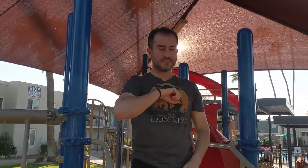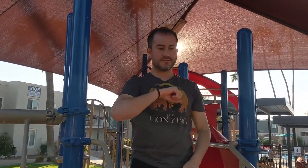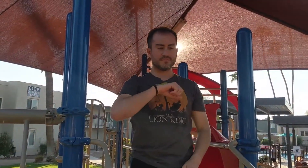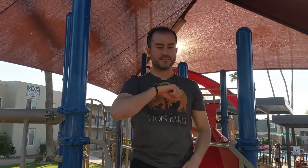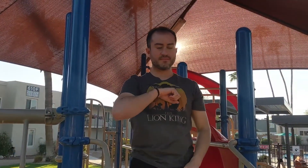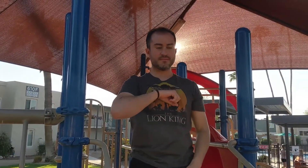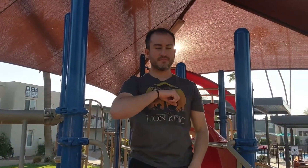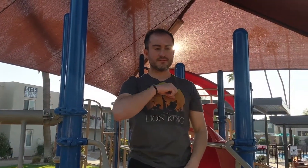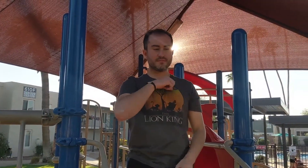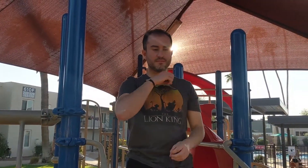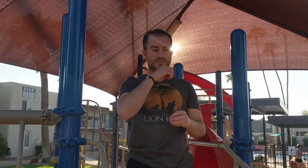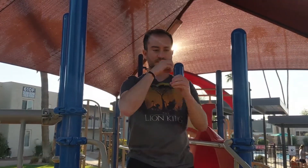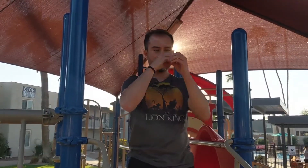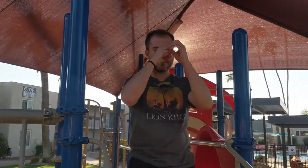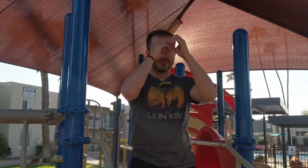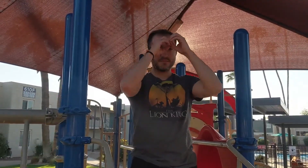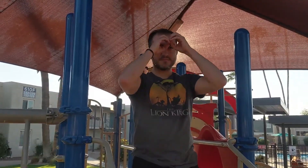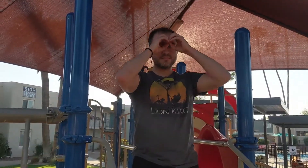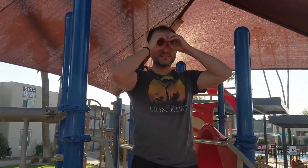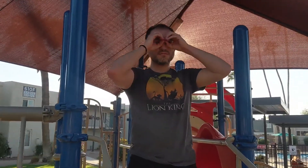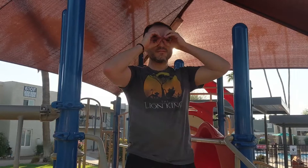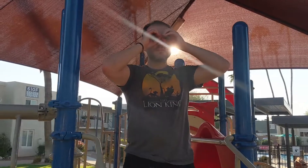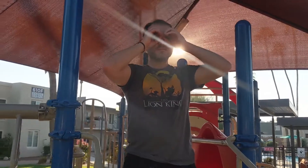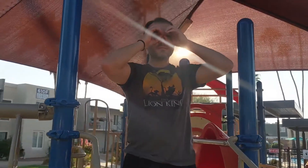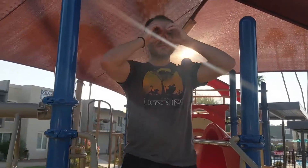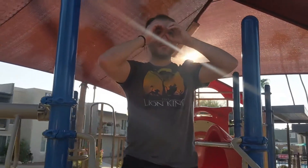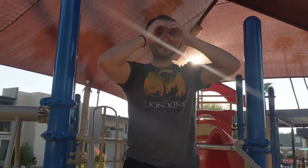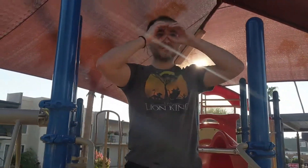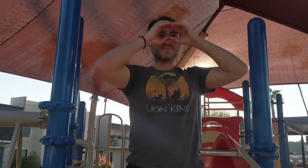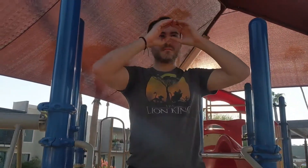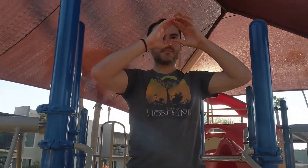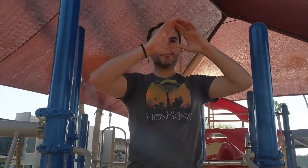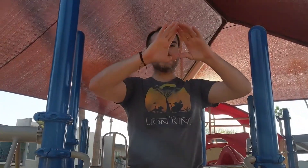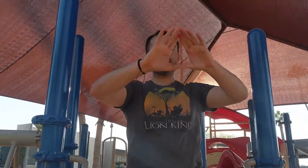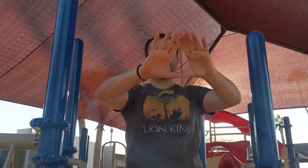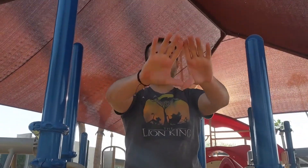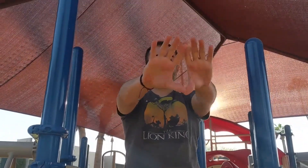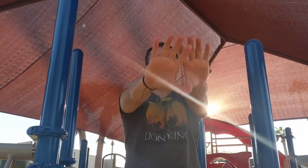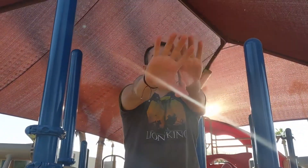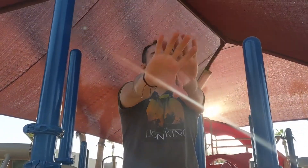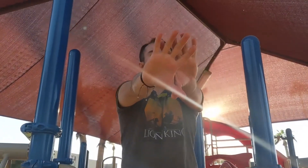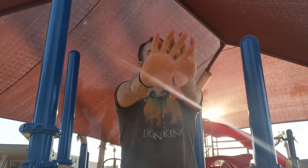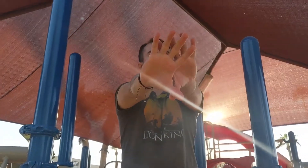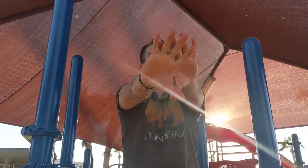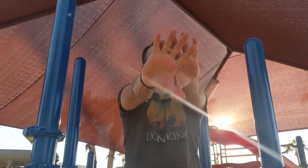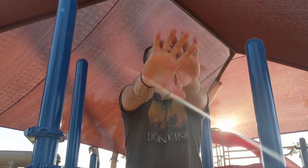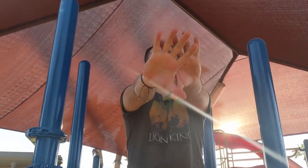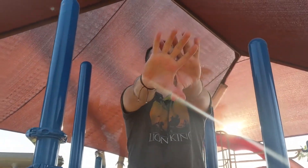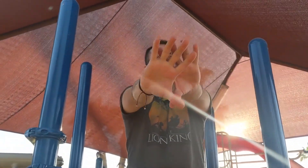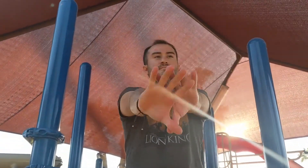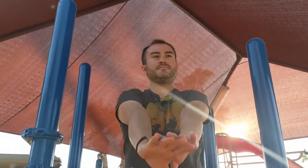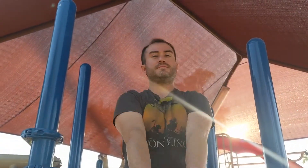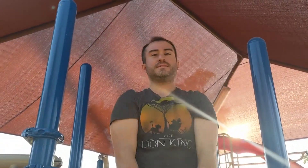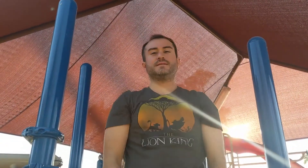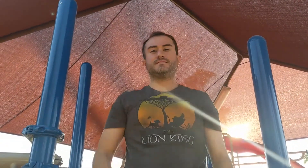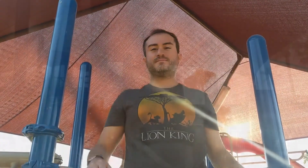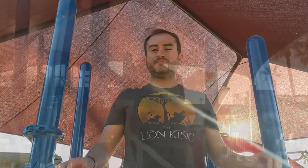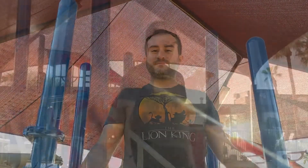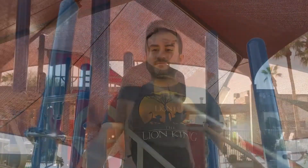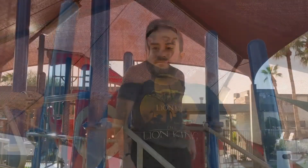of what is around us such as arts education etc and i always always